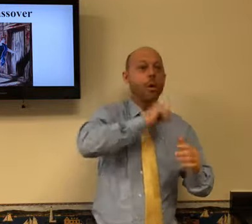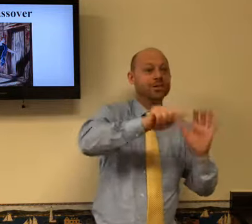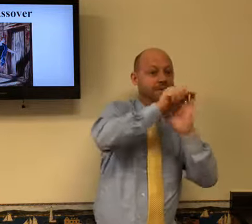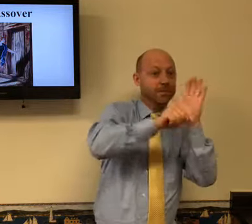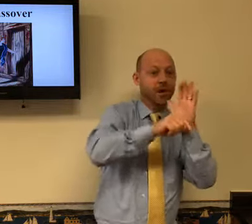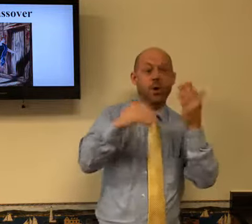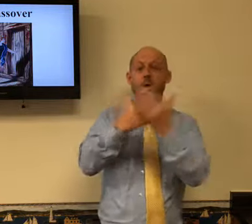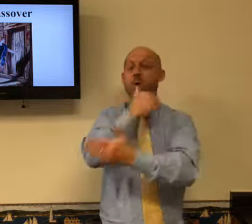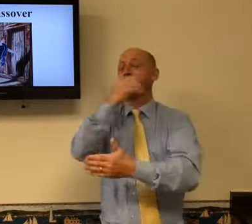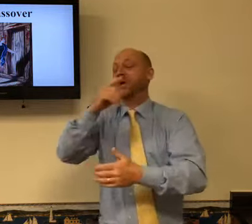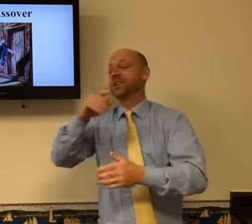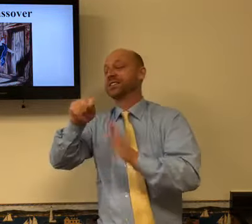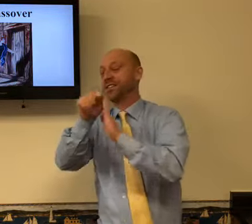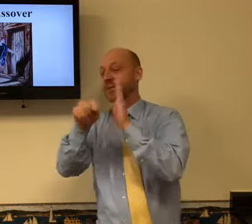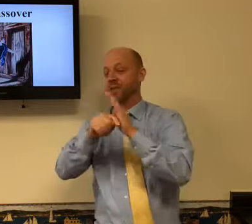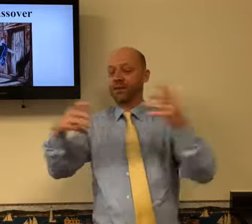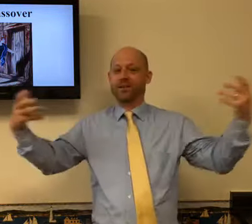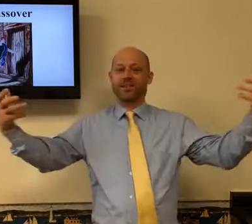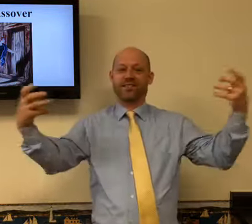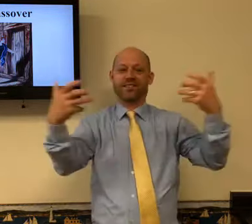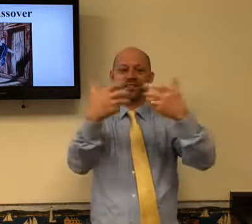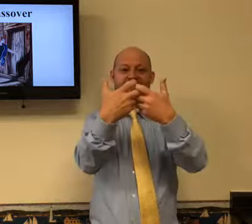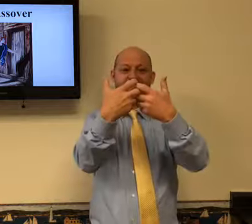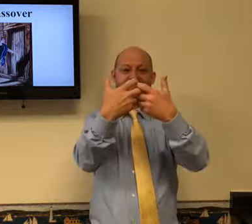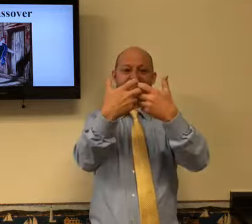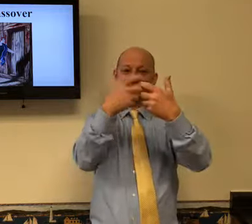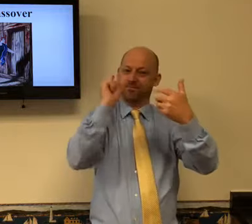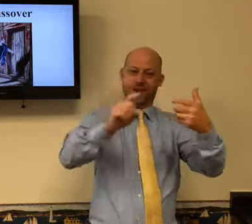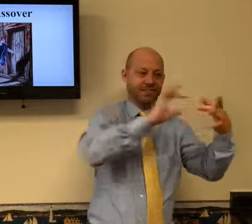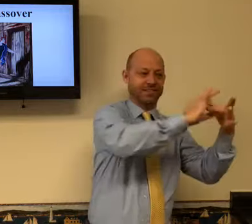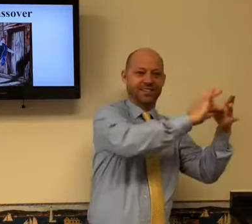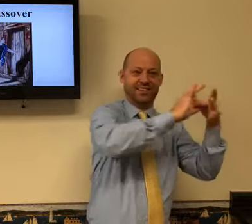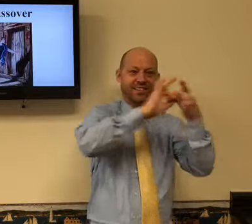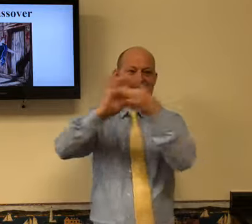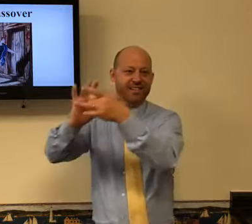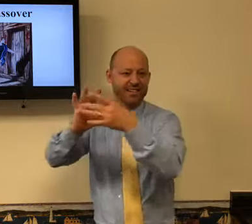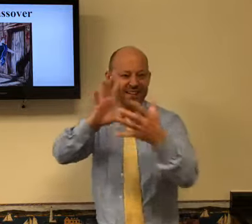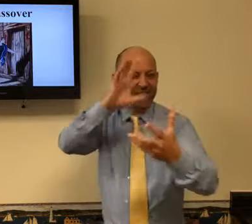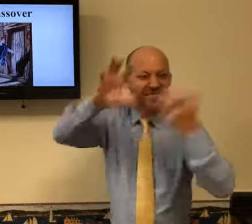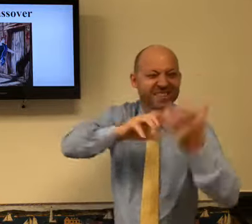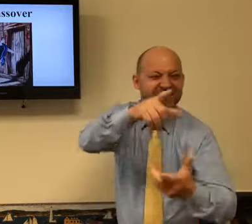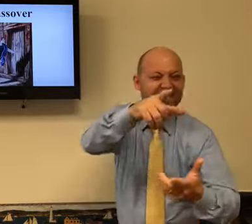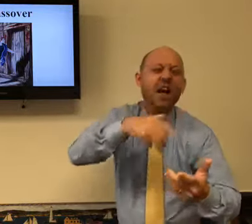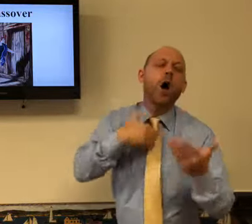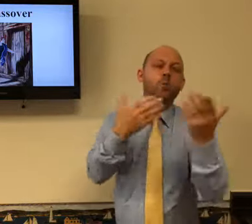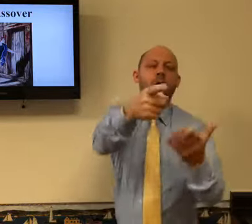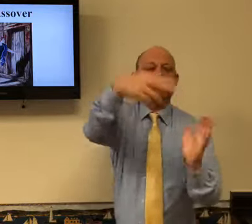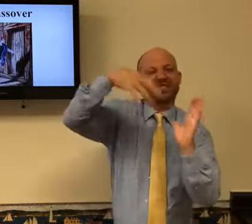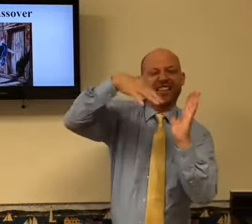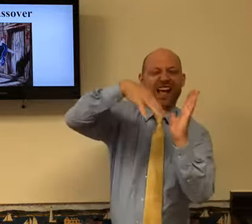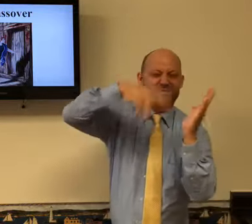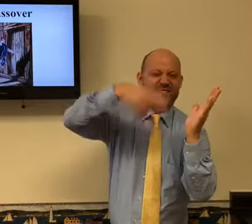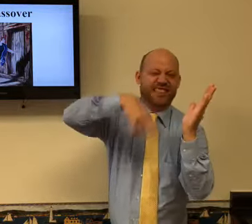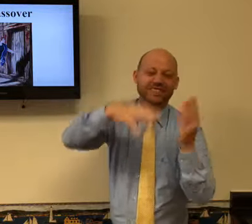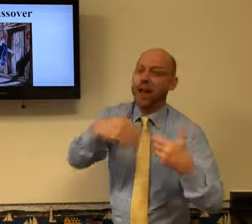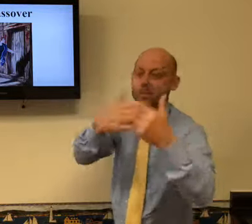each side are like where his hands were nailed in and the bottom where his feet were nailed. Study